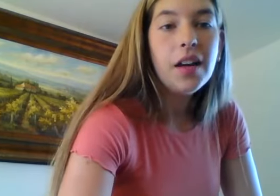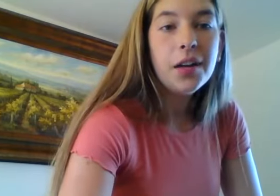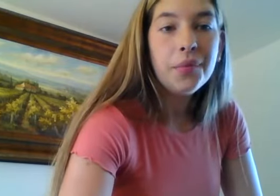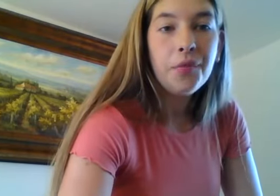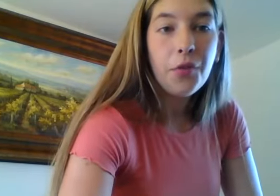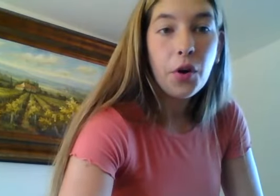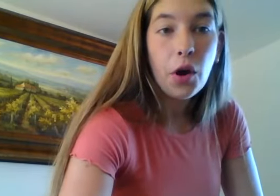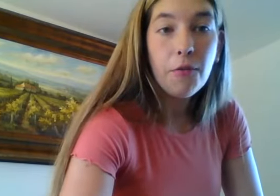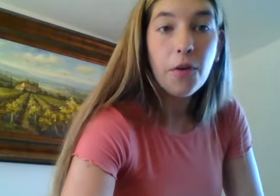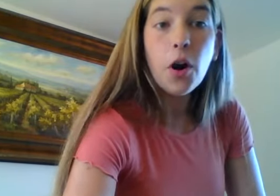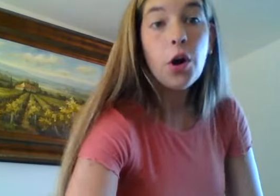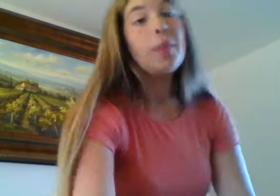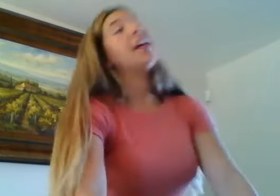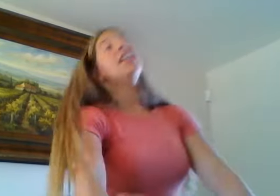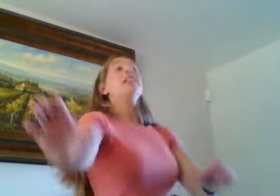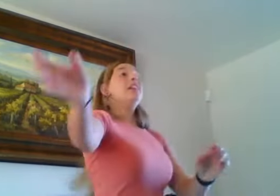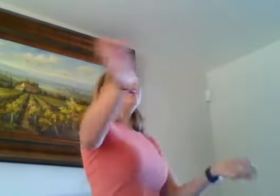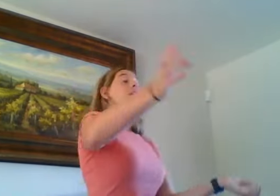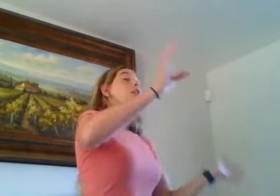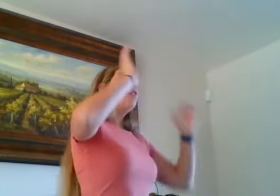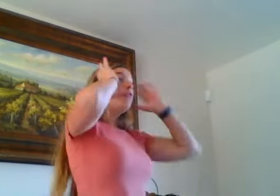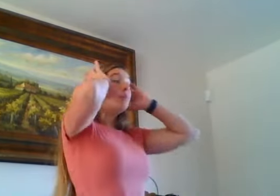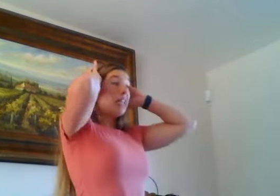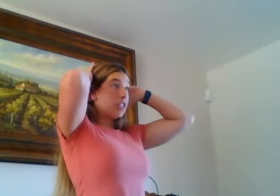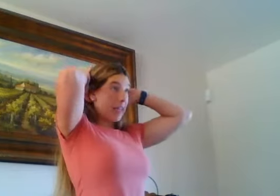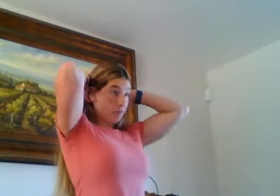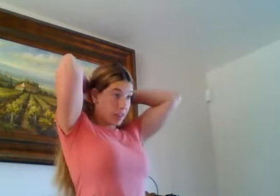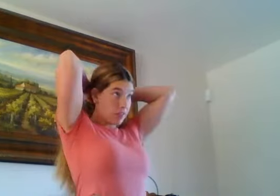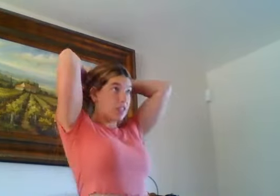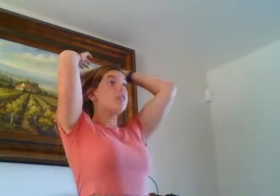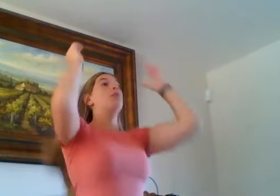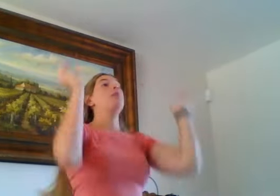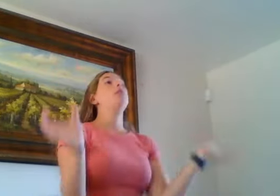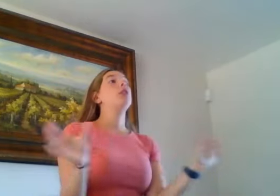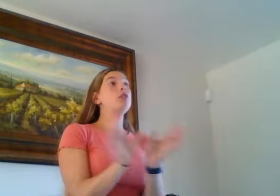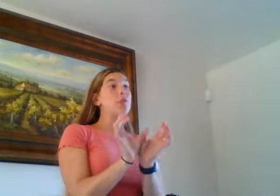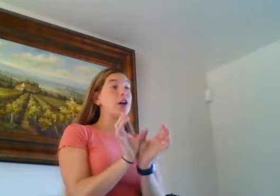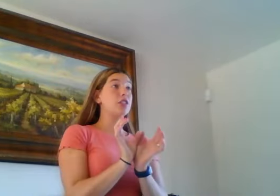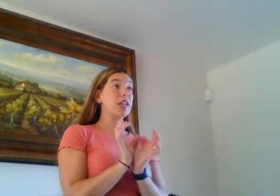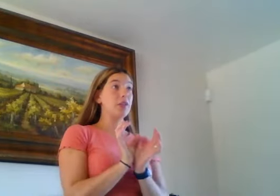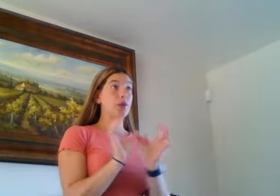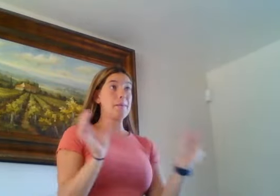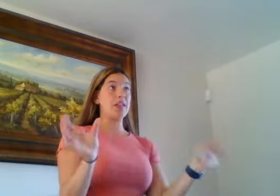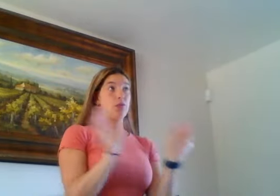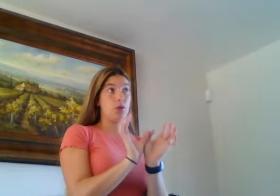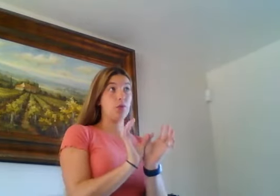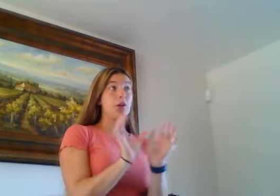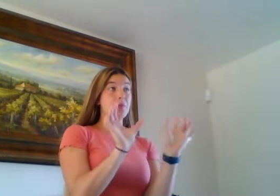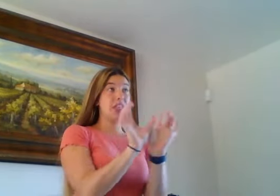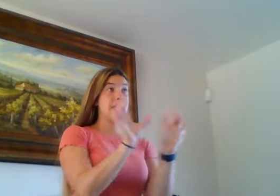Um, for a verb. Any idea of a verb that is a compound that when we put the two parts together, it makes one word, but they